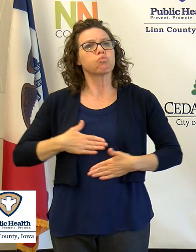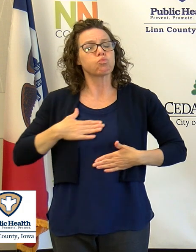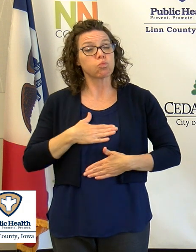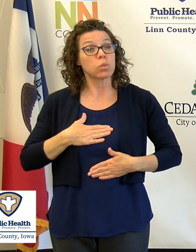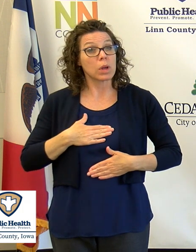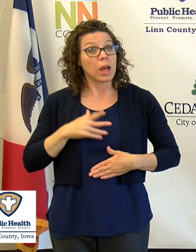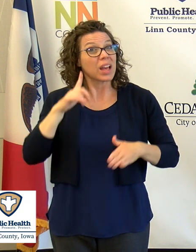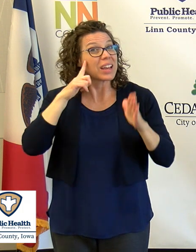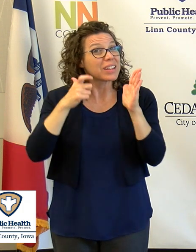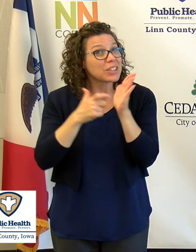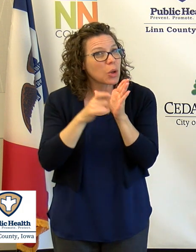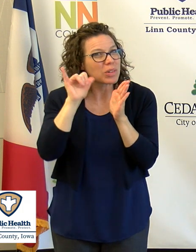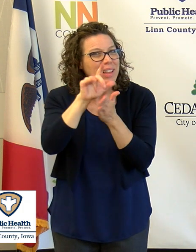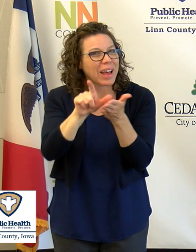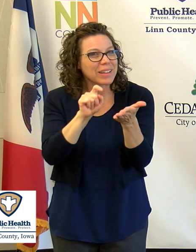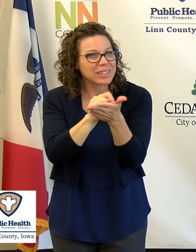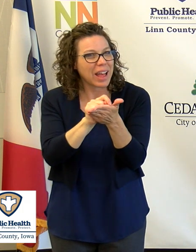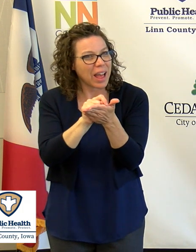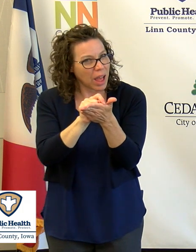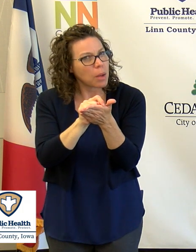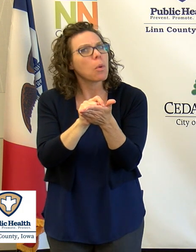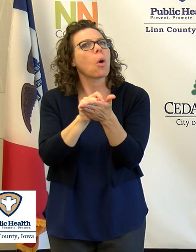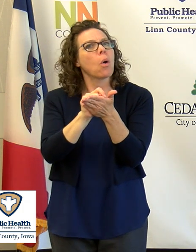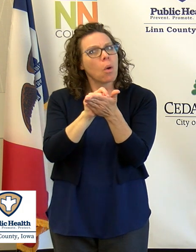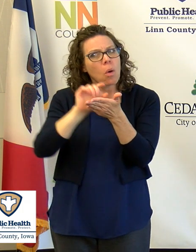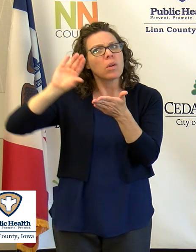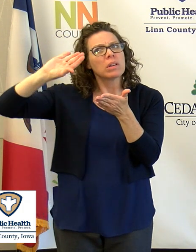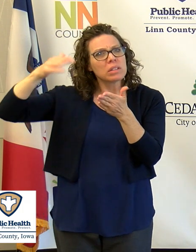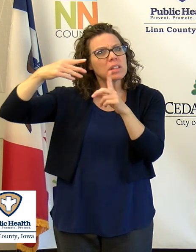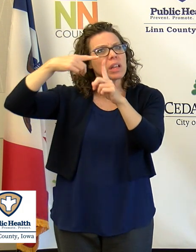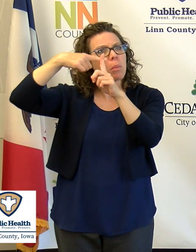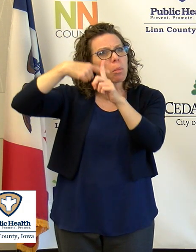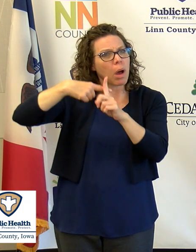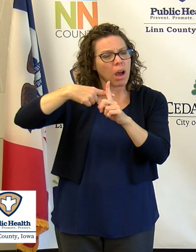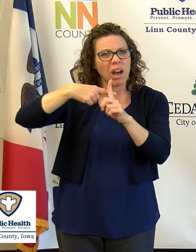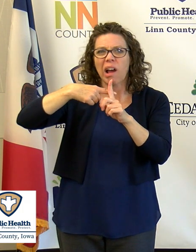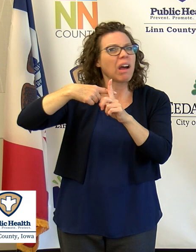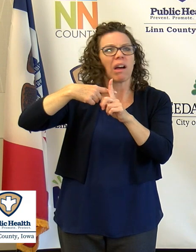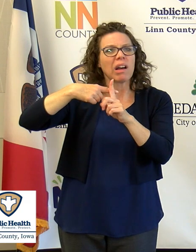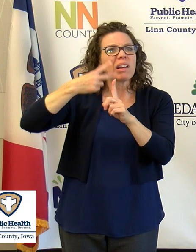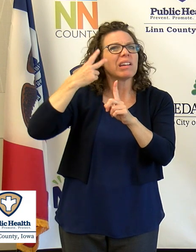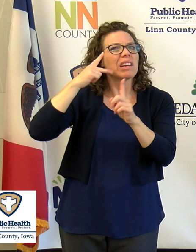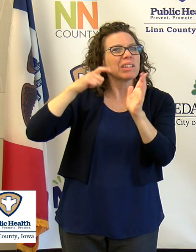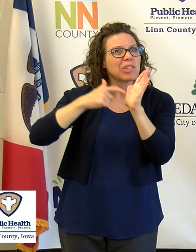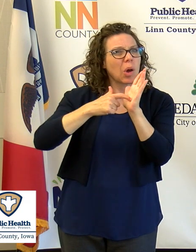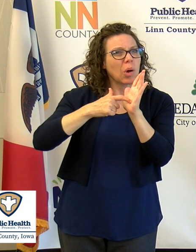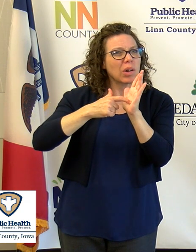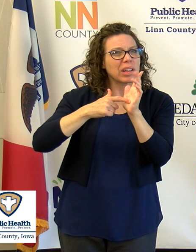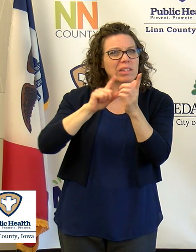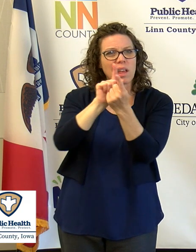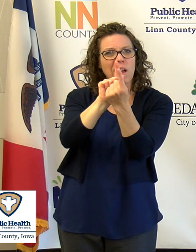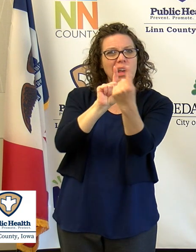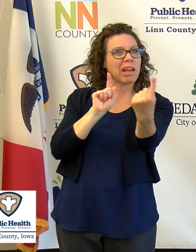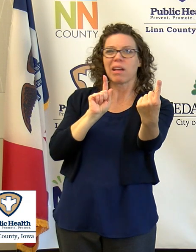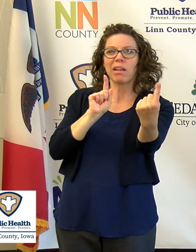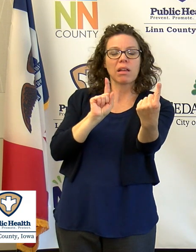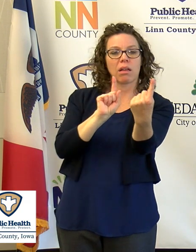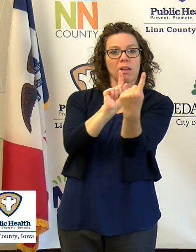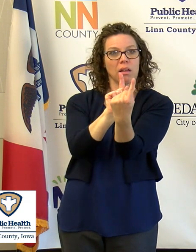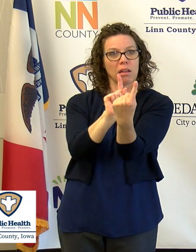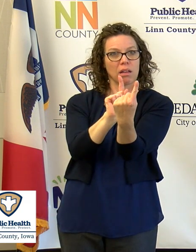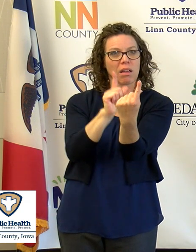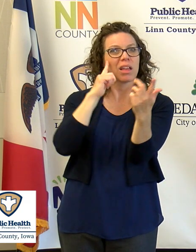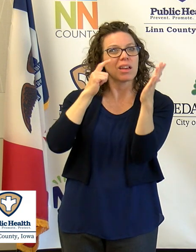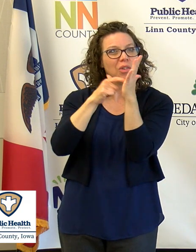noticed during the same time period that there was a decrease in appropriate social distancing and that family and friends